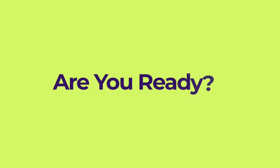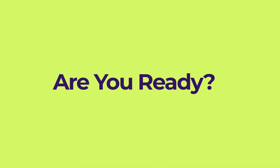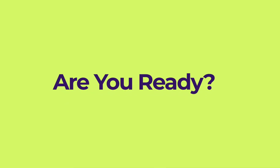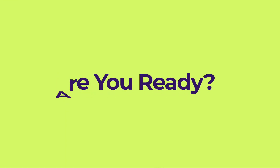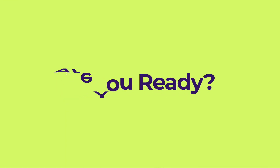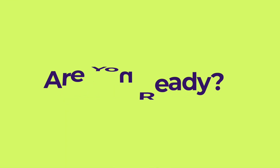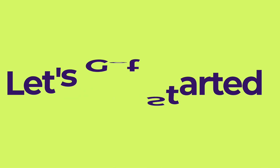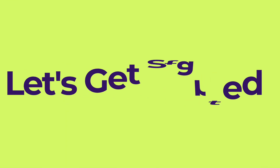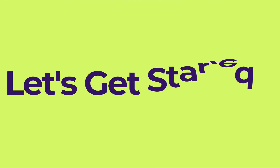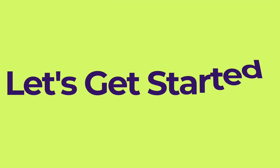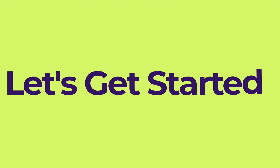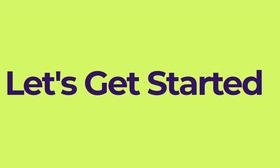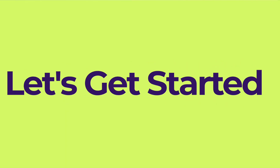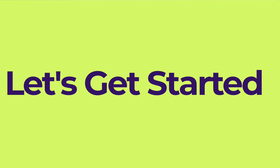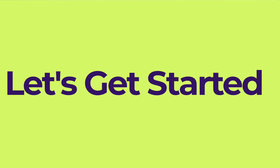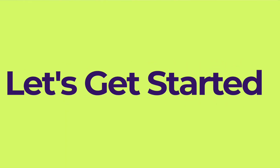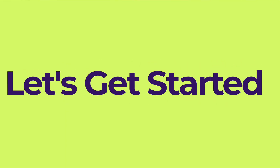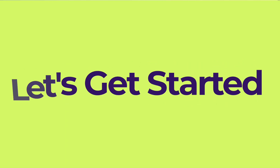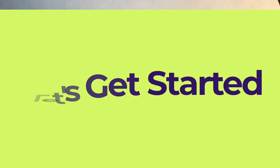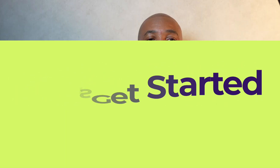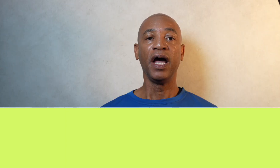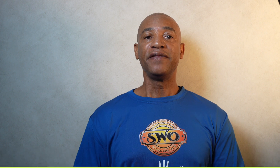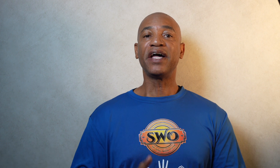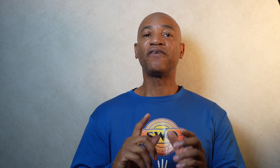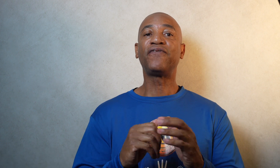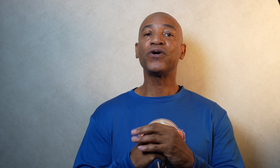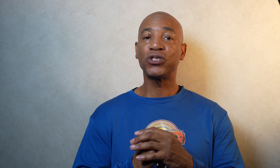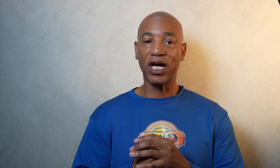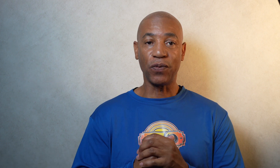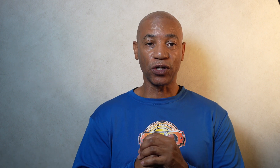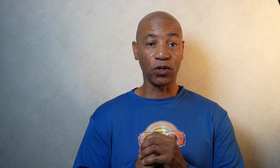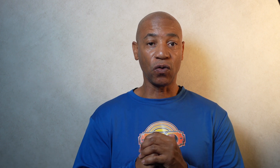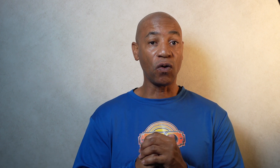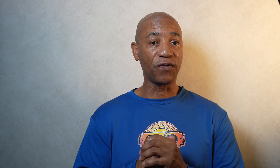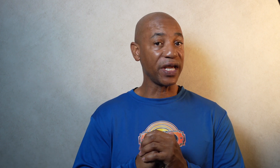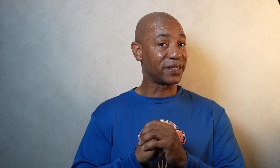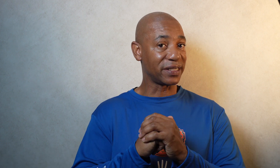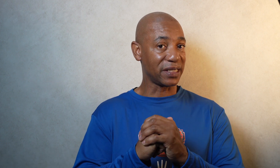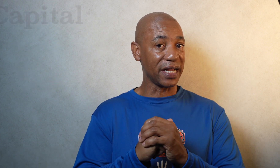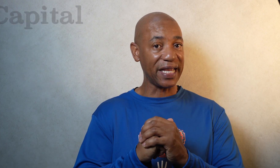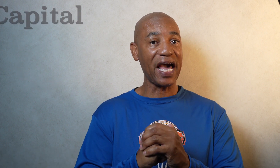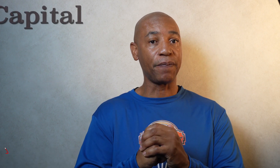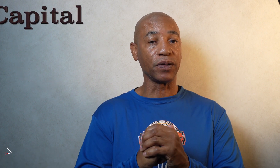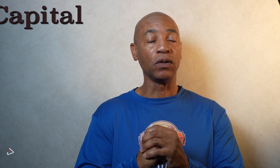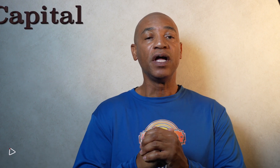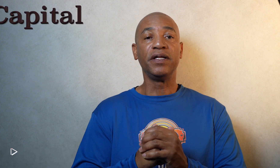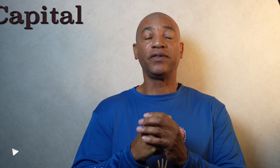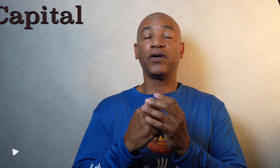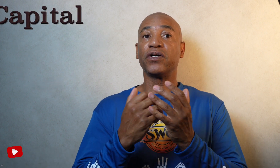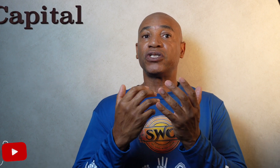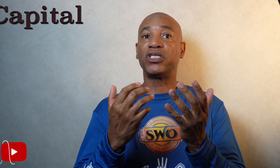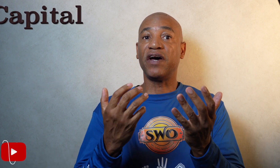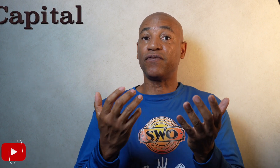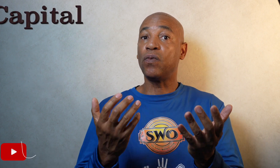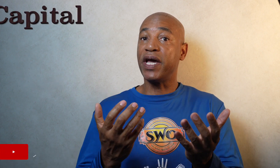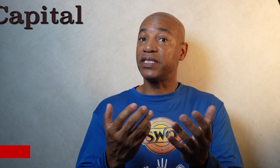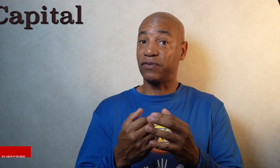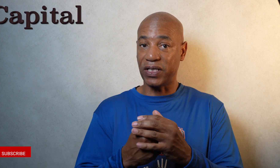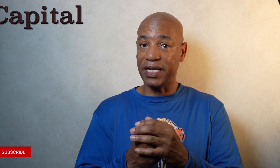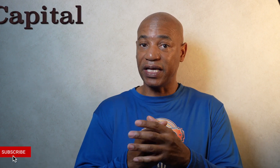you ready? Let's get started. Now the first sign we're going to go over is the sign capital. Now there are several ways of signing